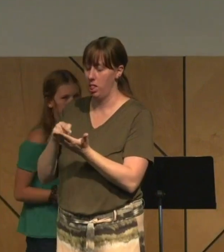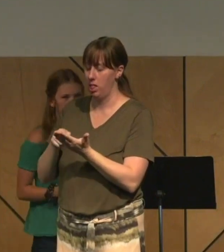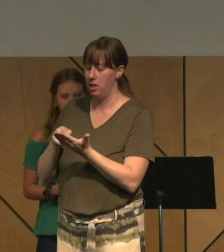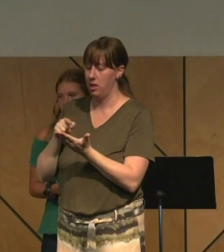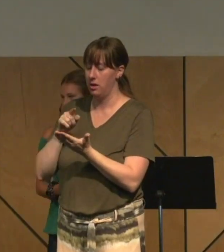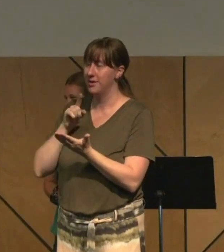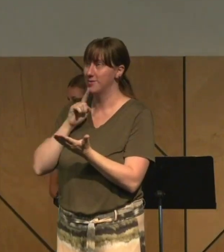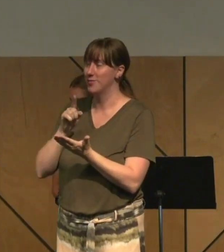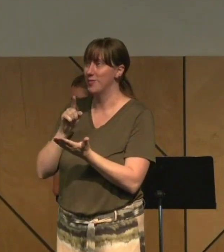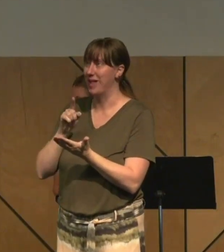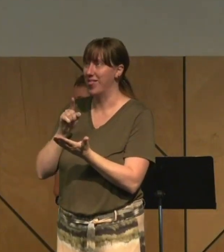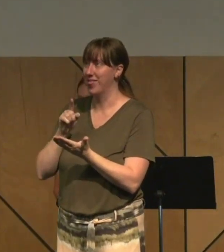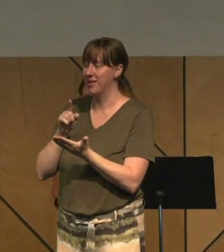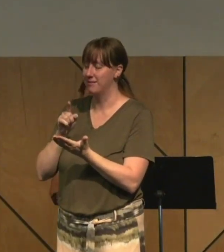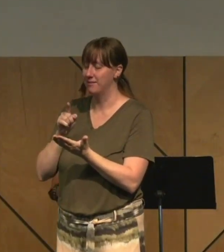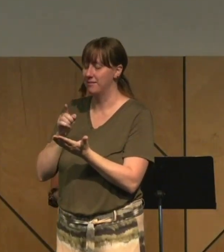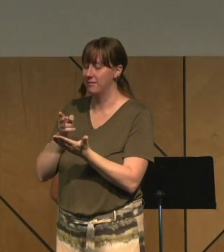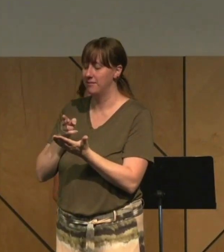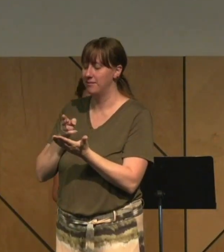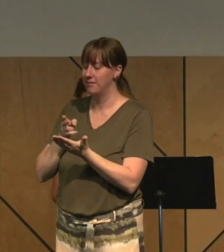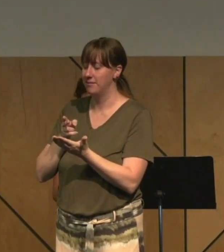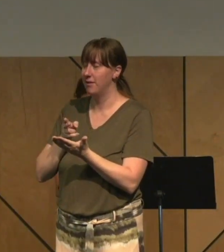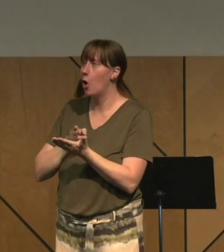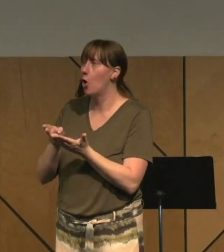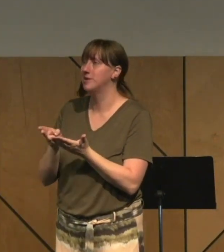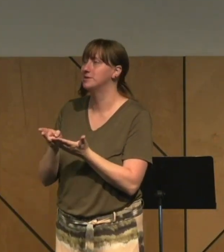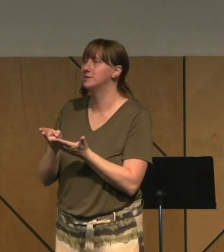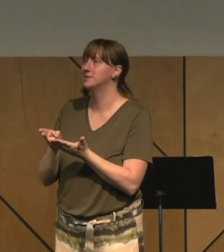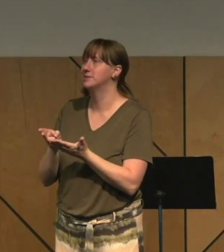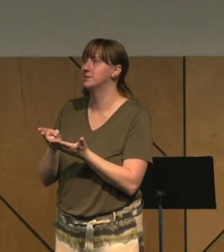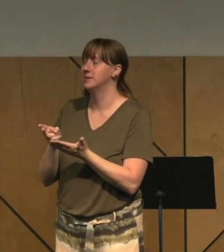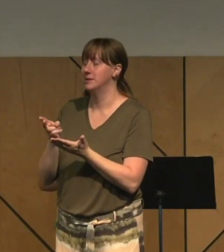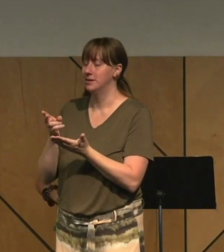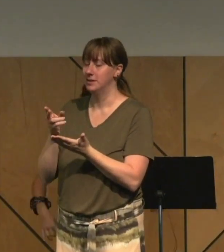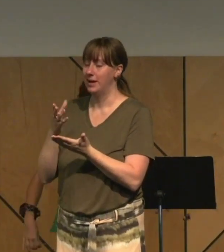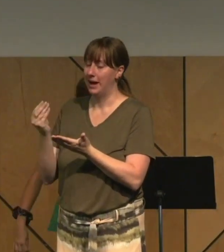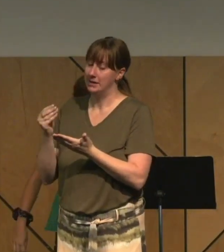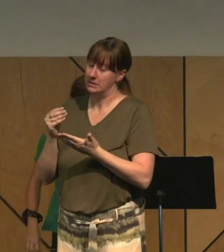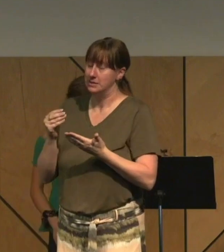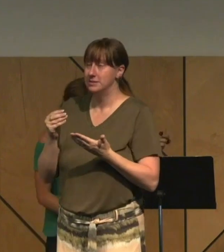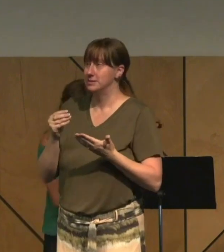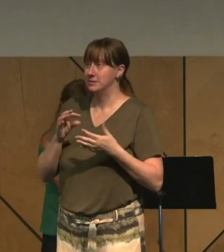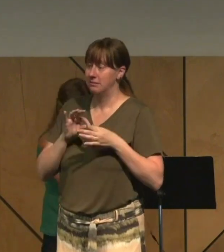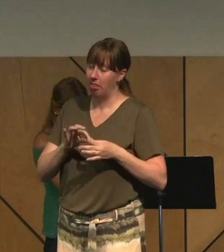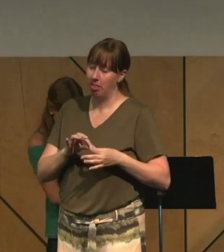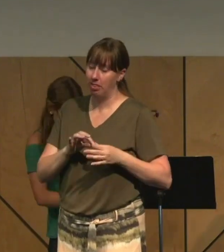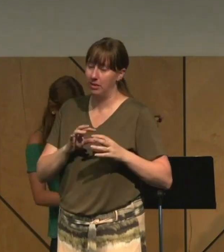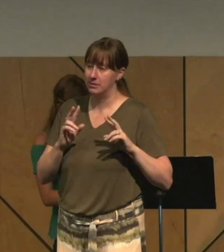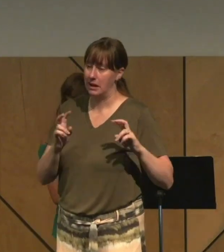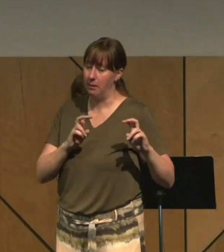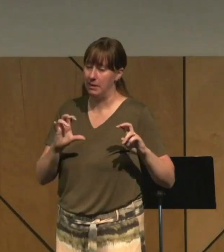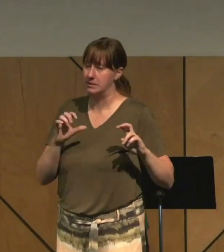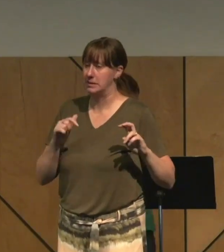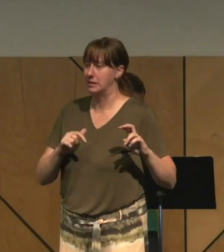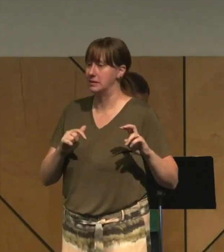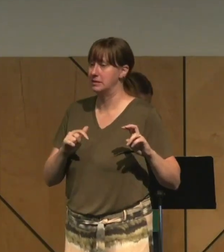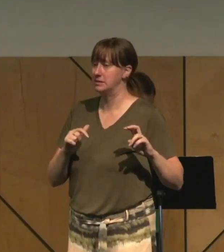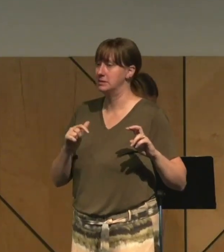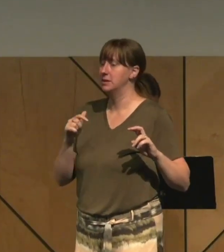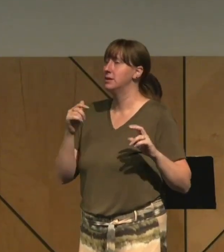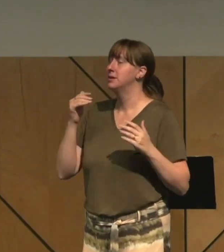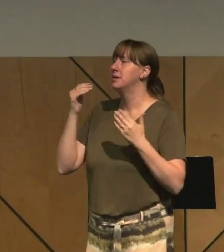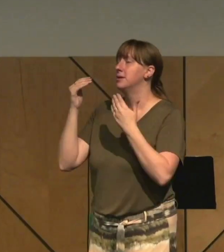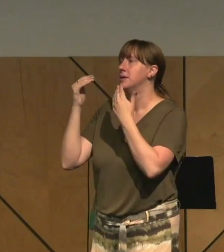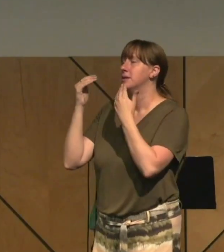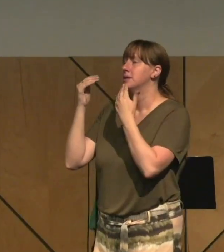and it's honest. And it even deals with stuff like this. So we say thank you. Thank you that your